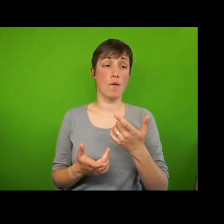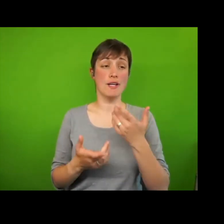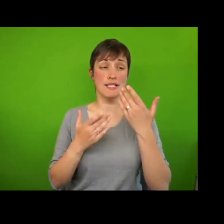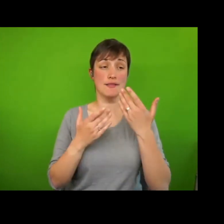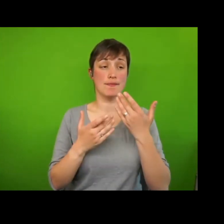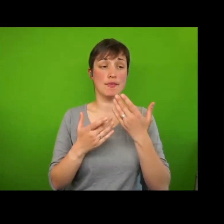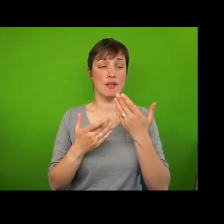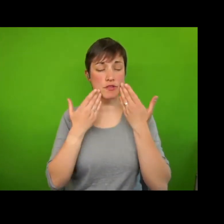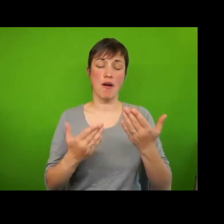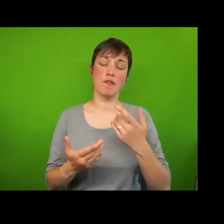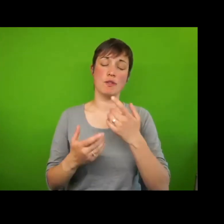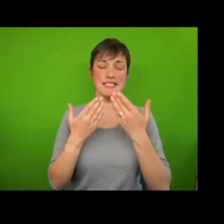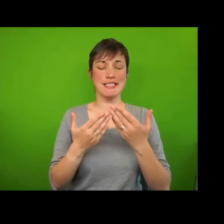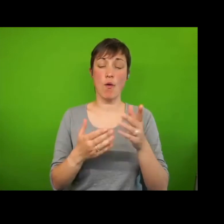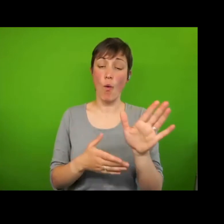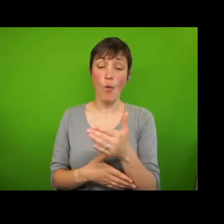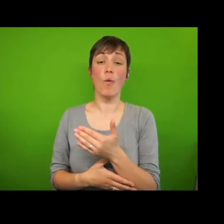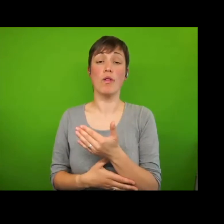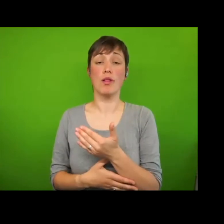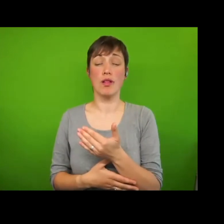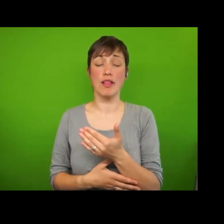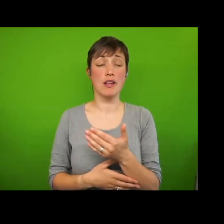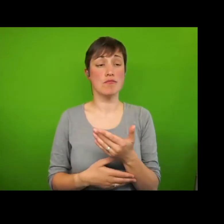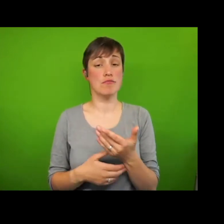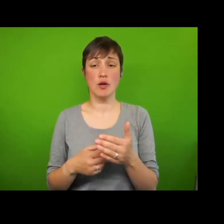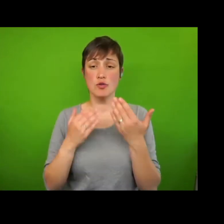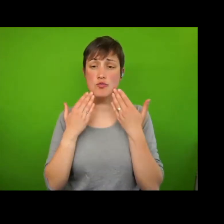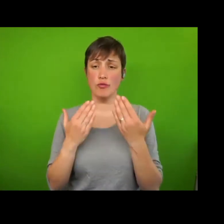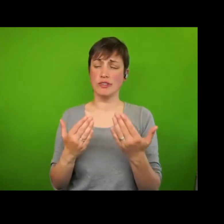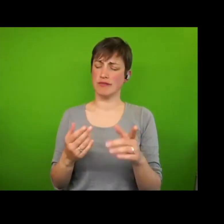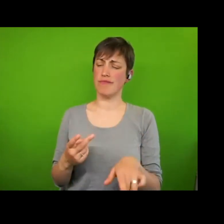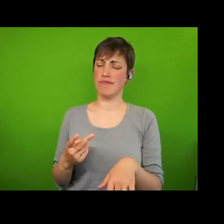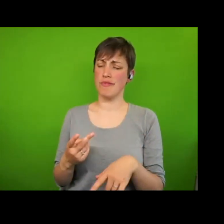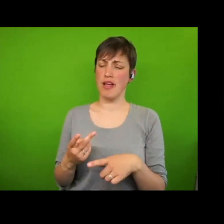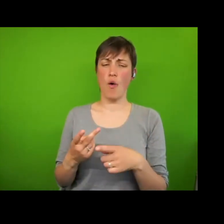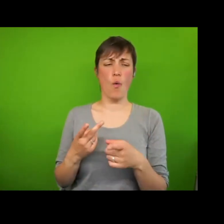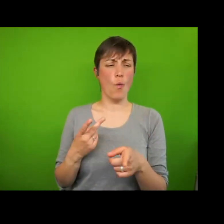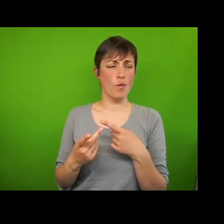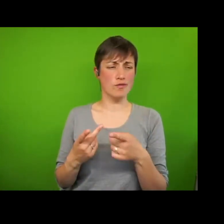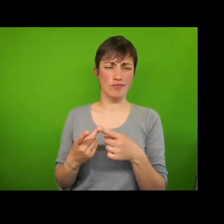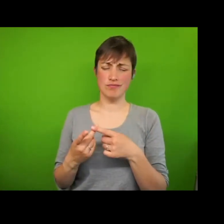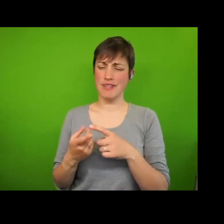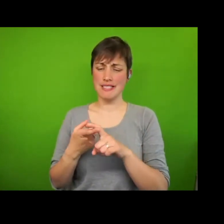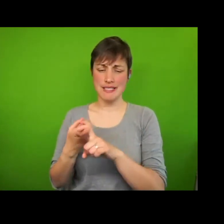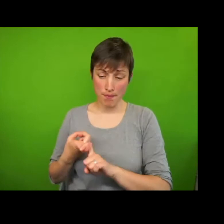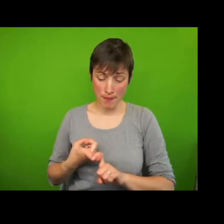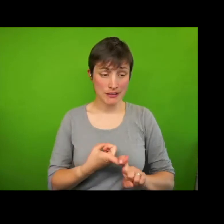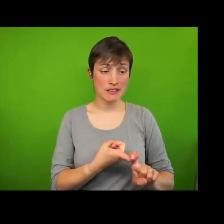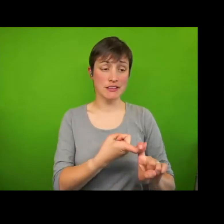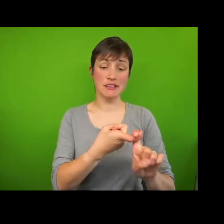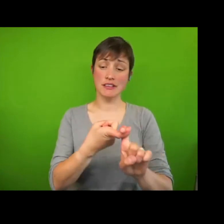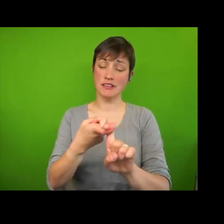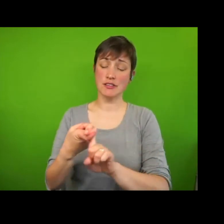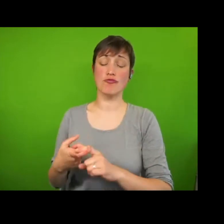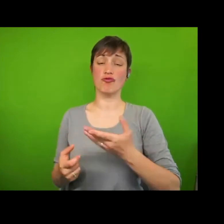rights approach to poverty, the other is the indivisibility or interdependence of the different forms of